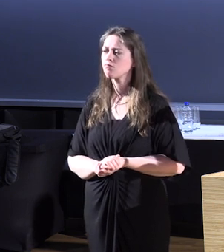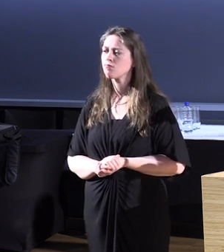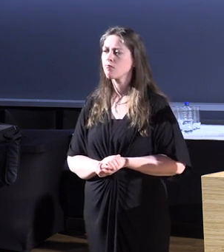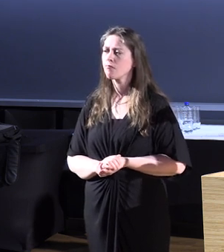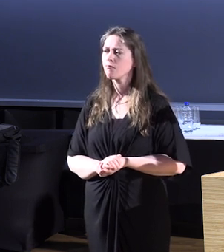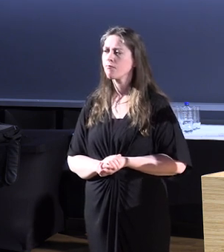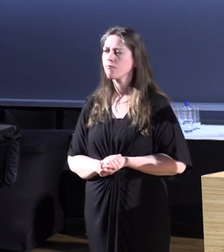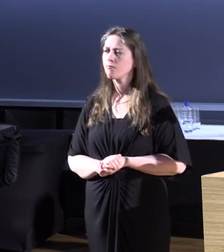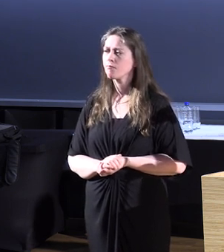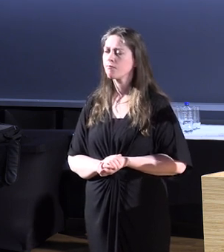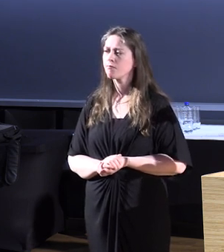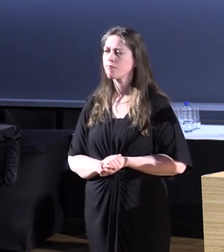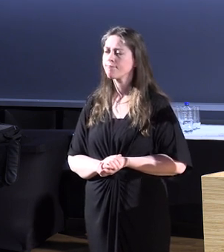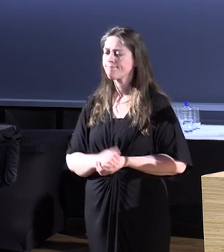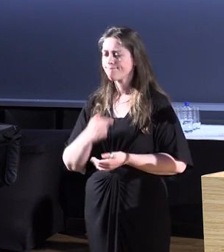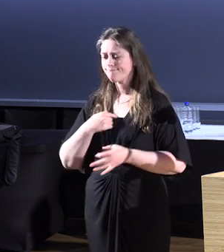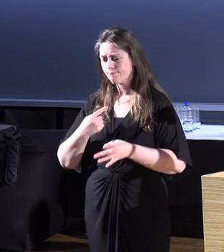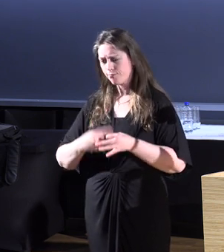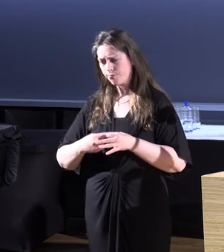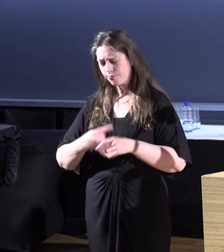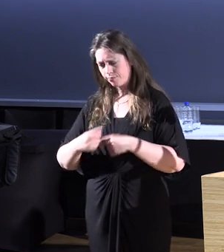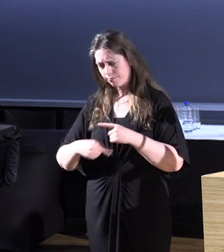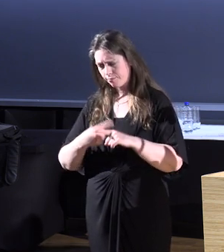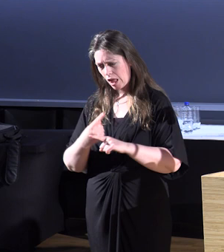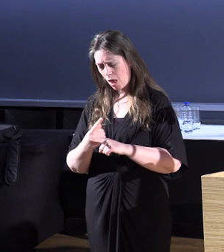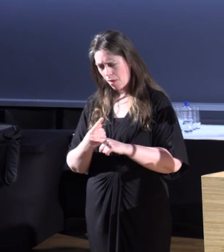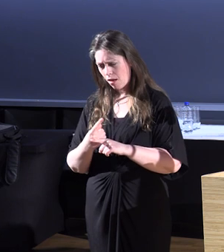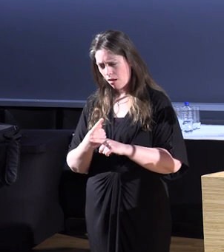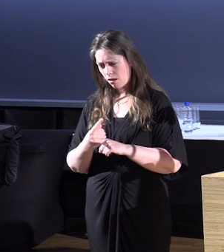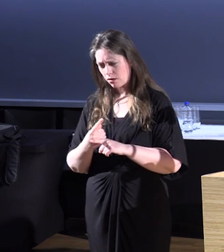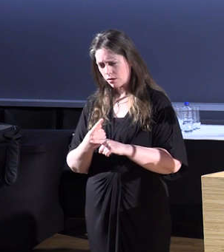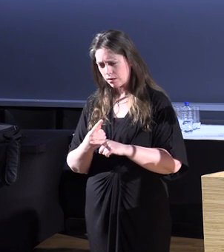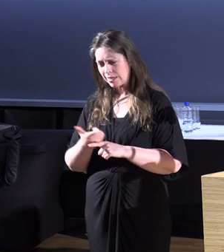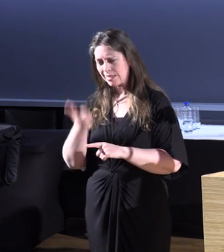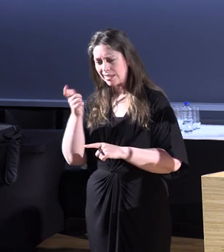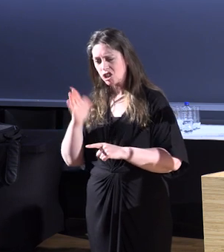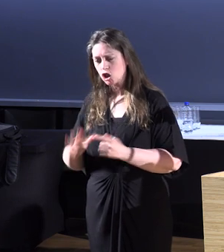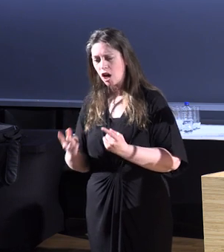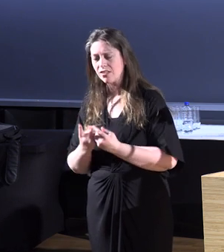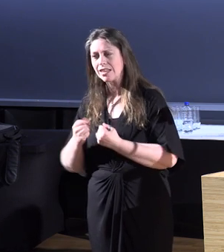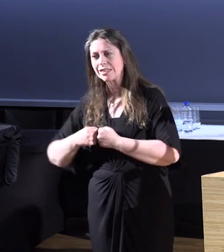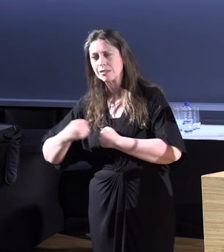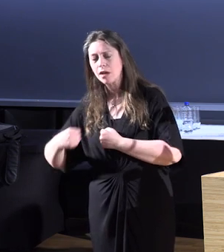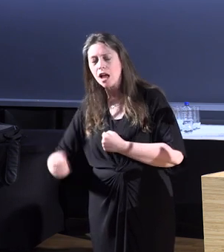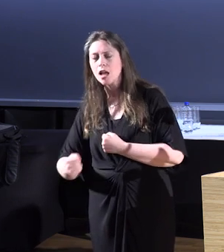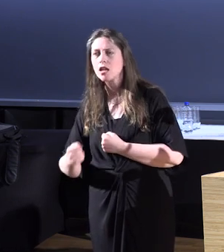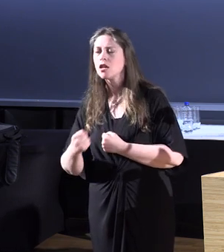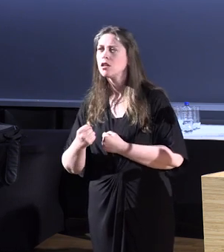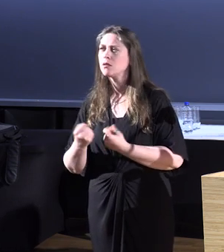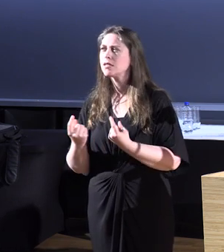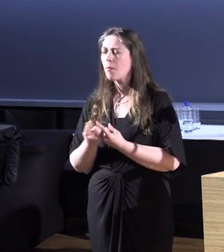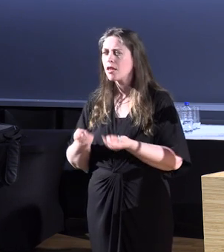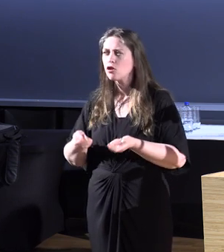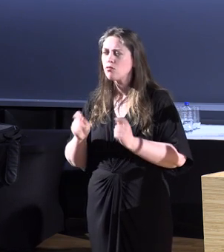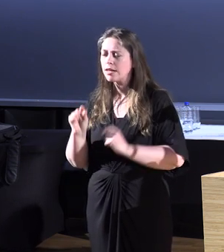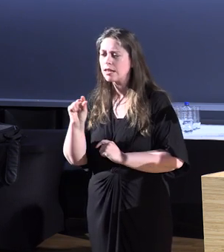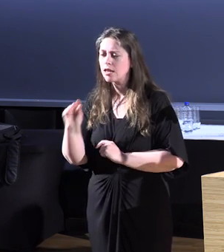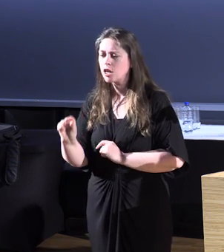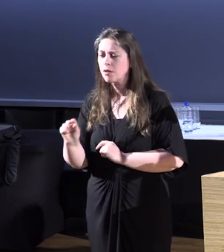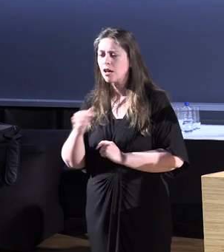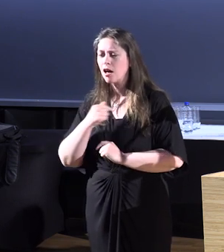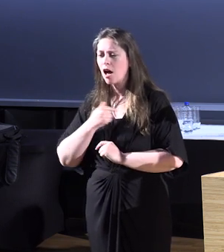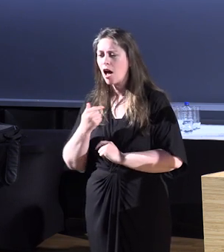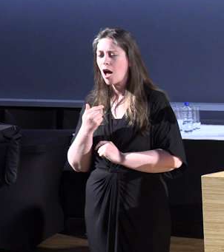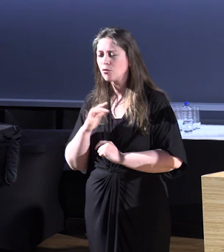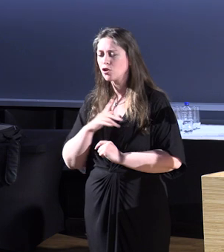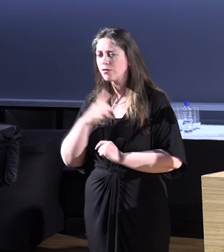I have a question about this kind of expanding on this teacher side and you alluded to something. So, I'm second guessing your answer